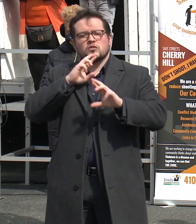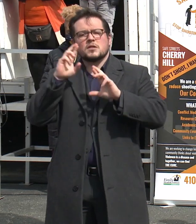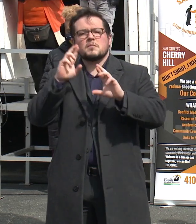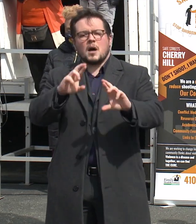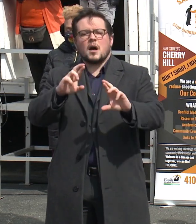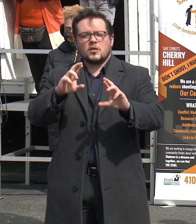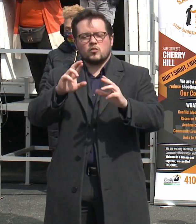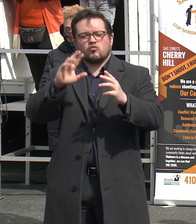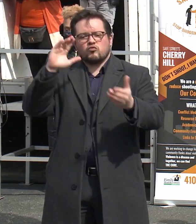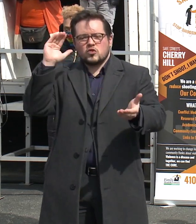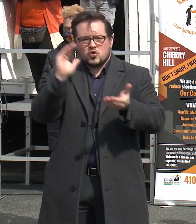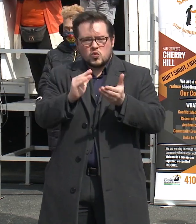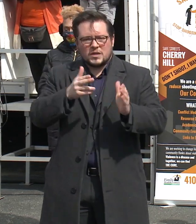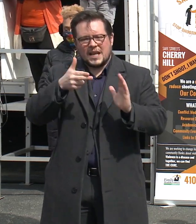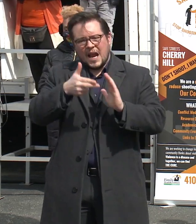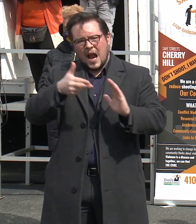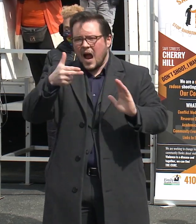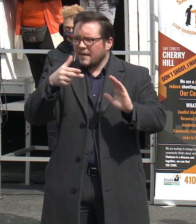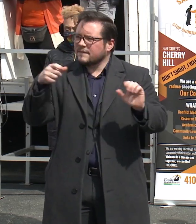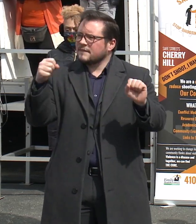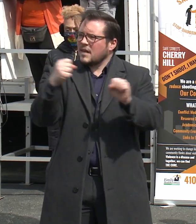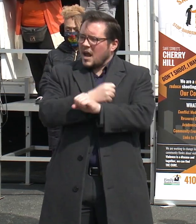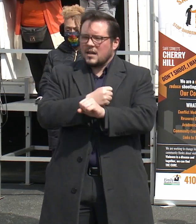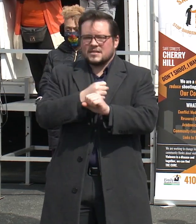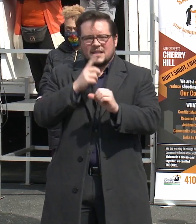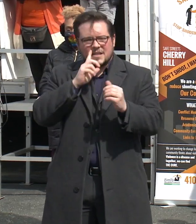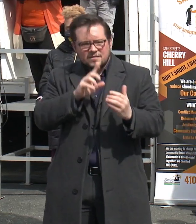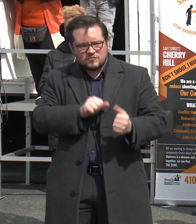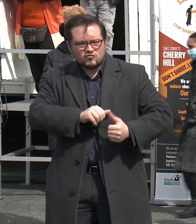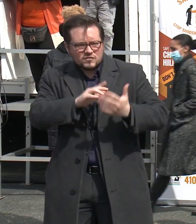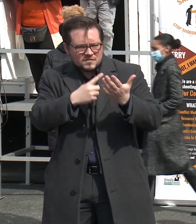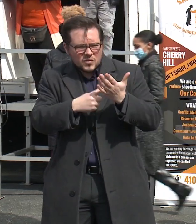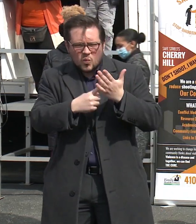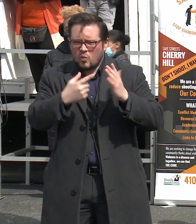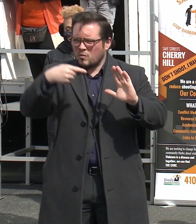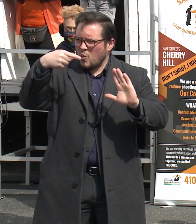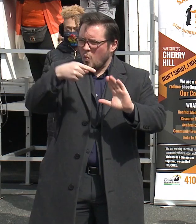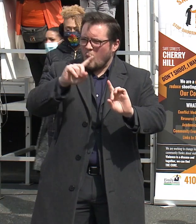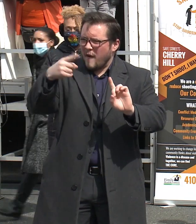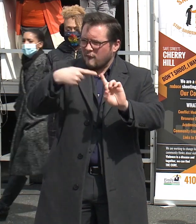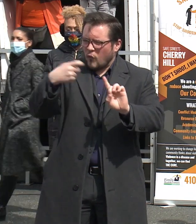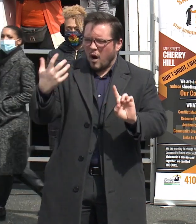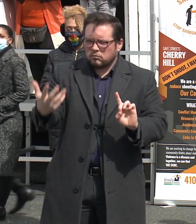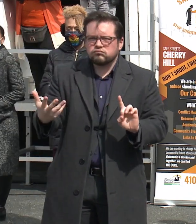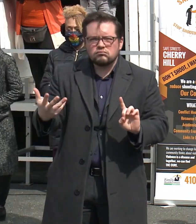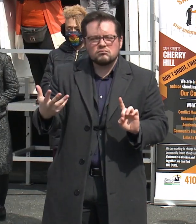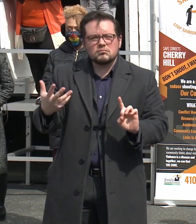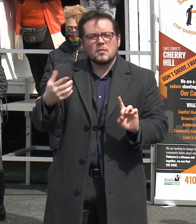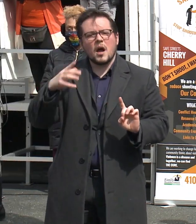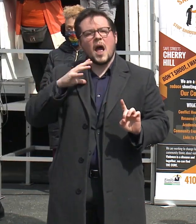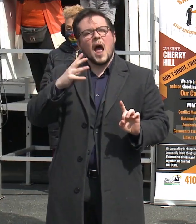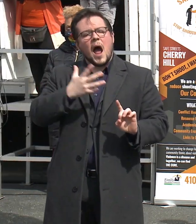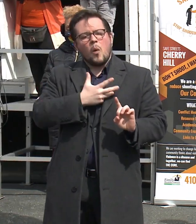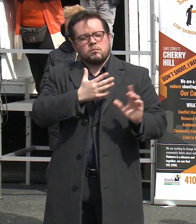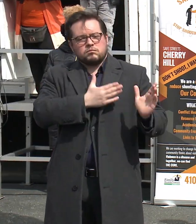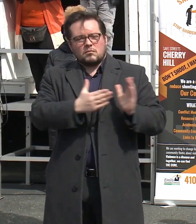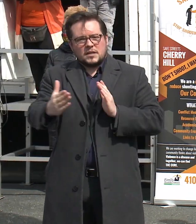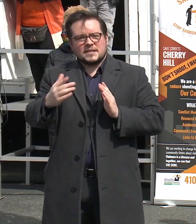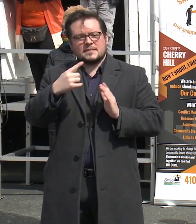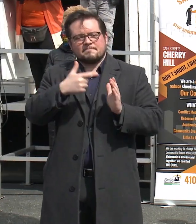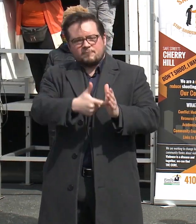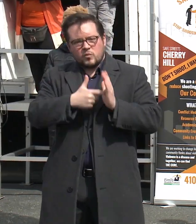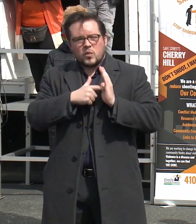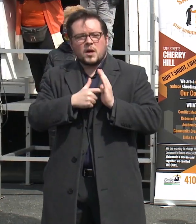to reduce gun violence and address its root causes. The ordinance mandated that the Baltimore City Health Department develop a